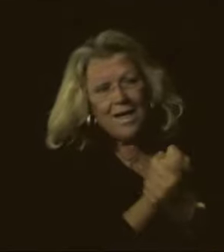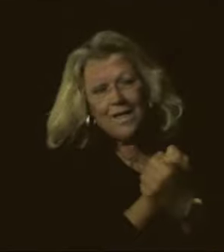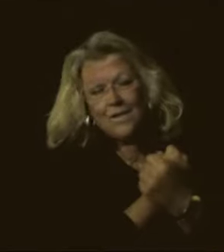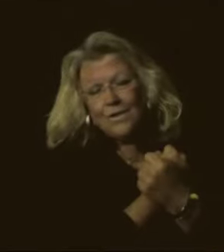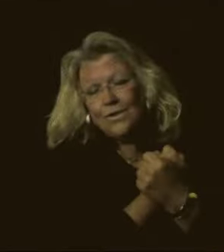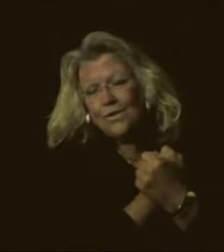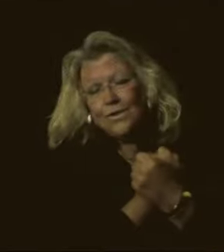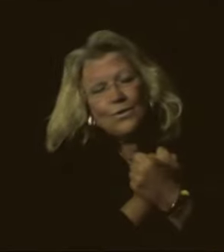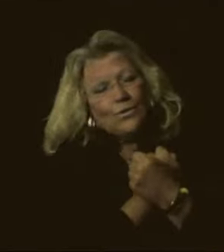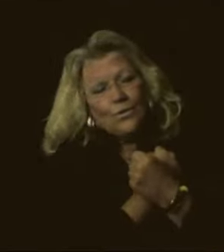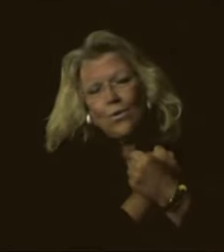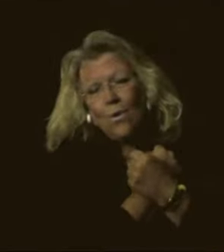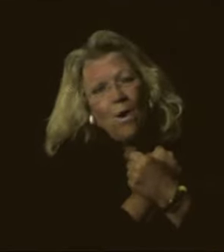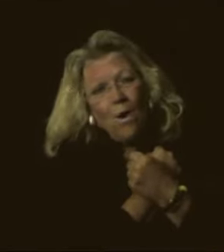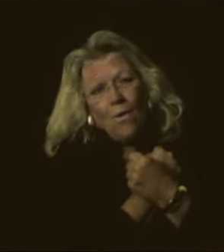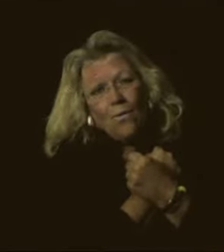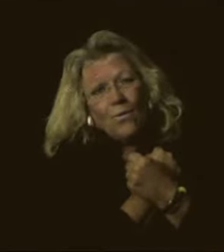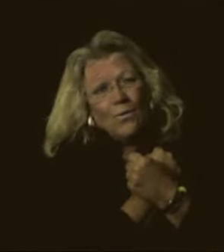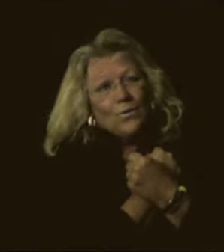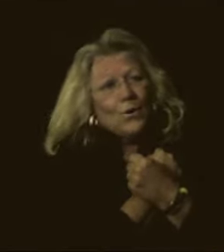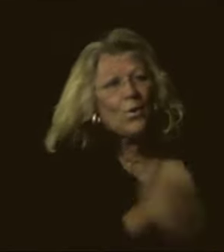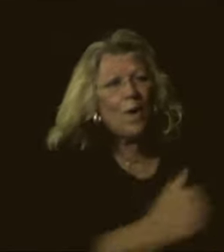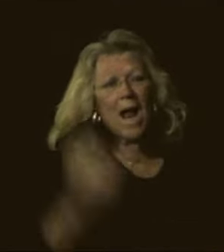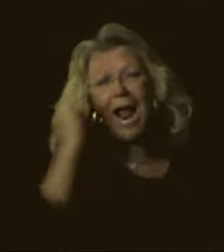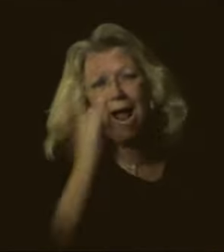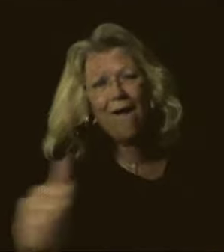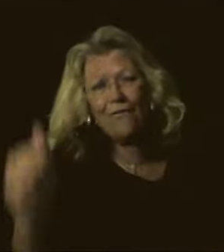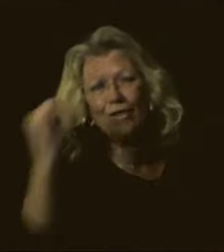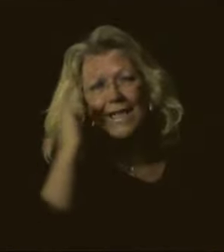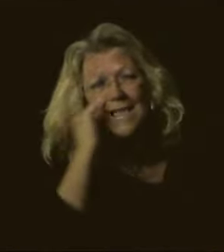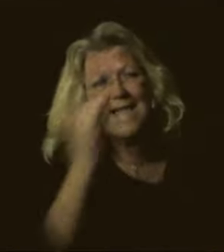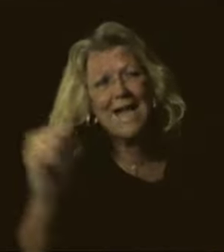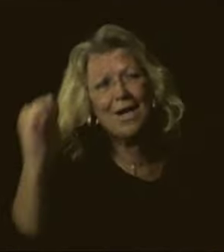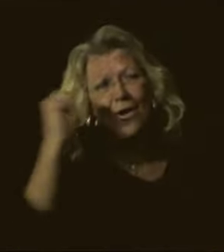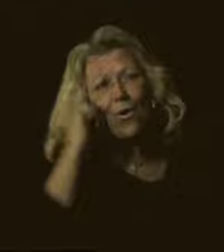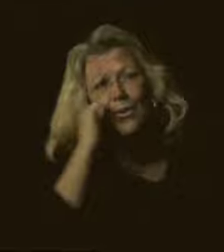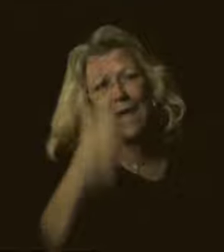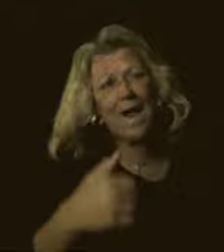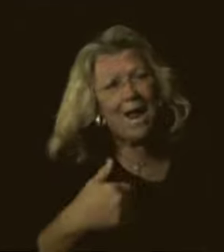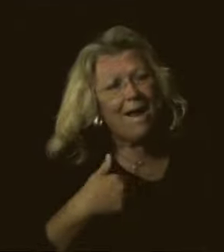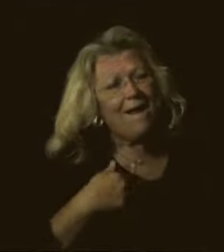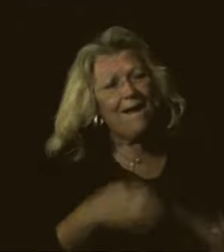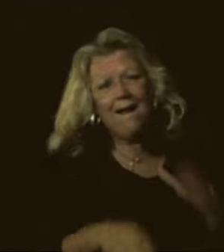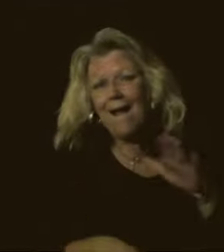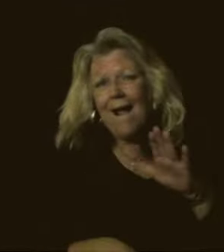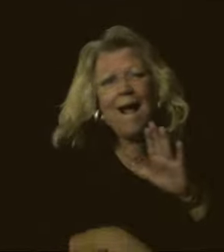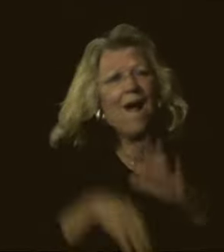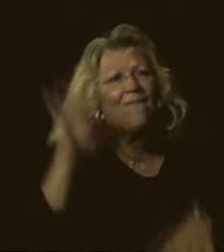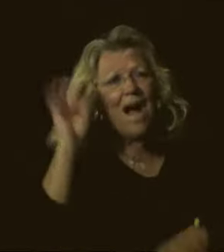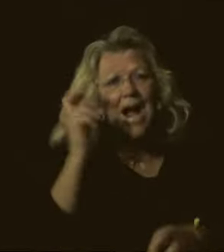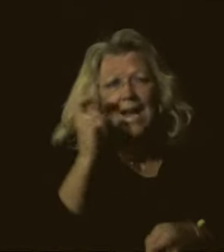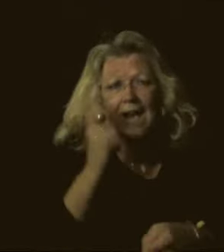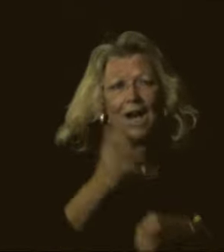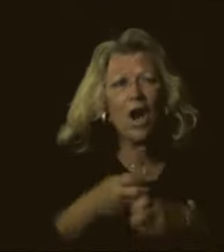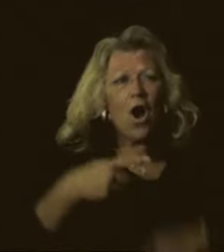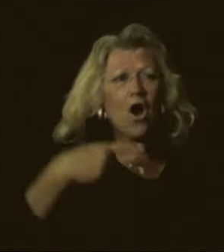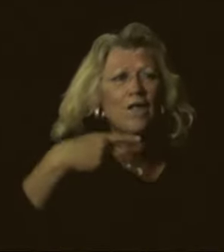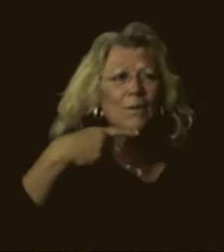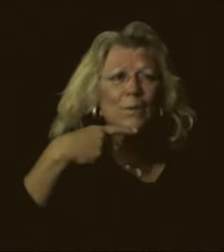To hold you Every single day, I find it hard to